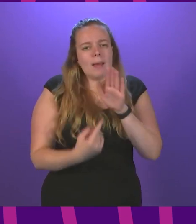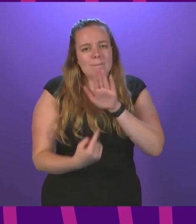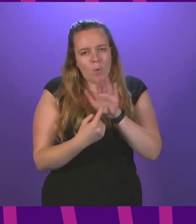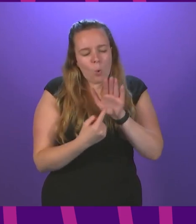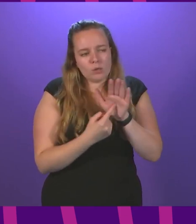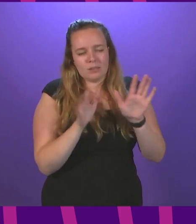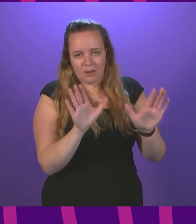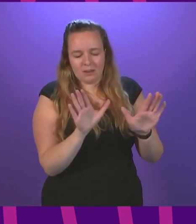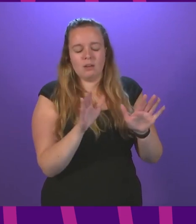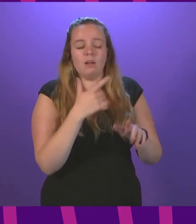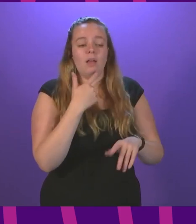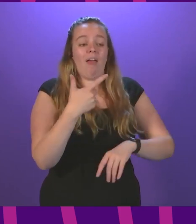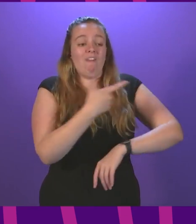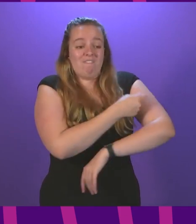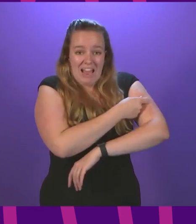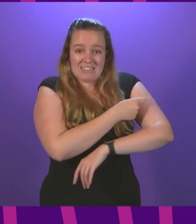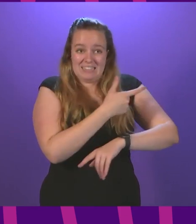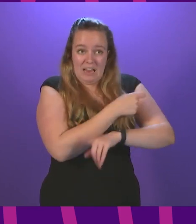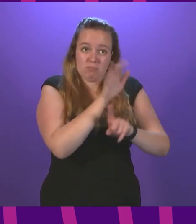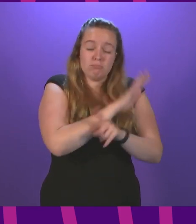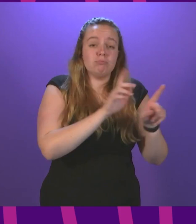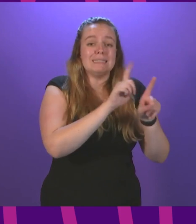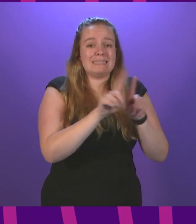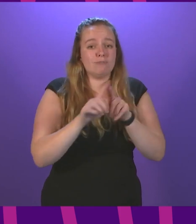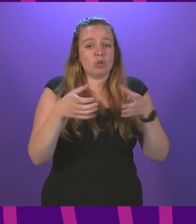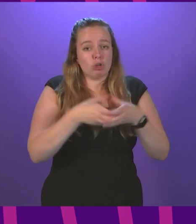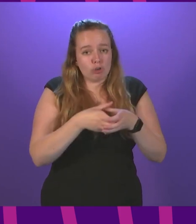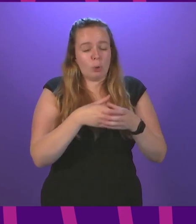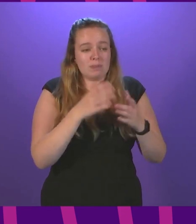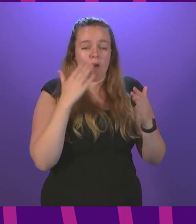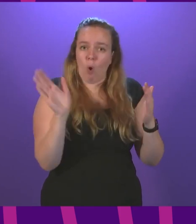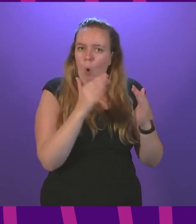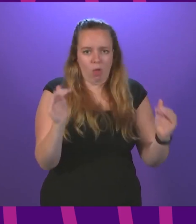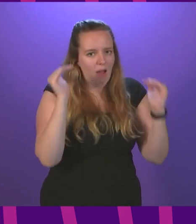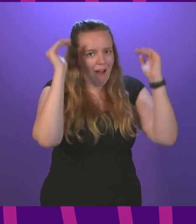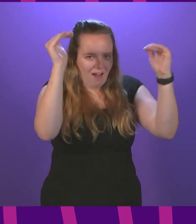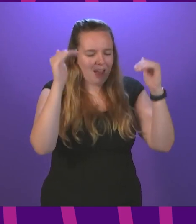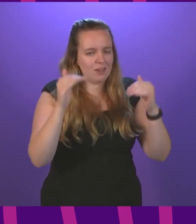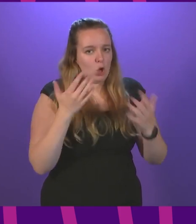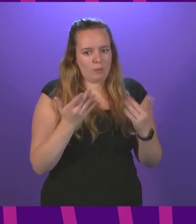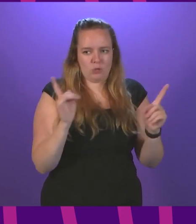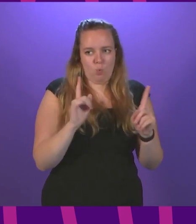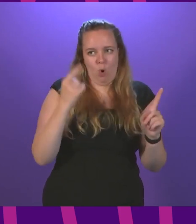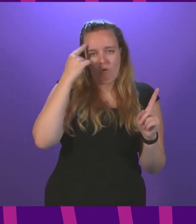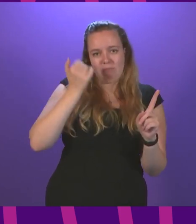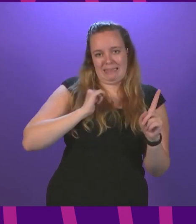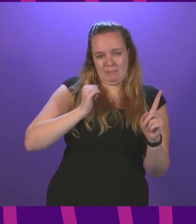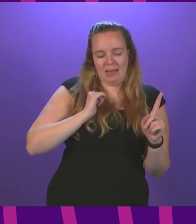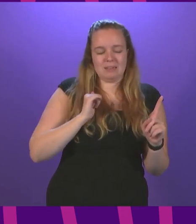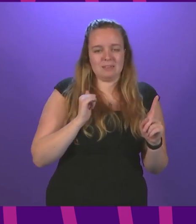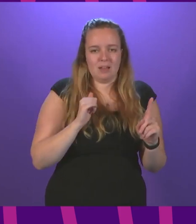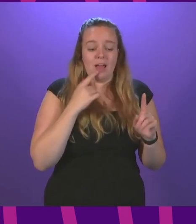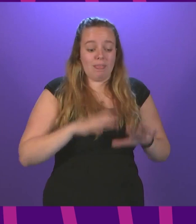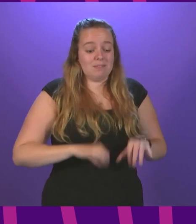to stress that uptake rates across all different groups in society are high much higher than we might have thought they would be at the start of the